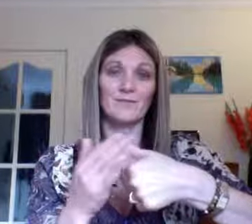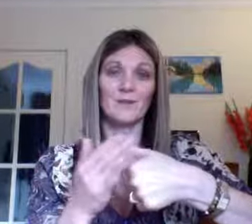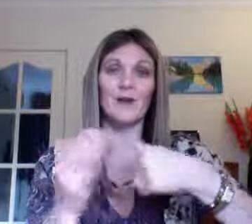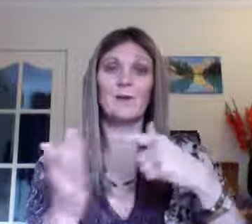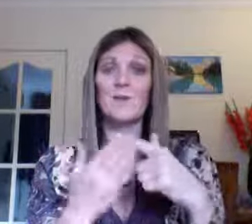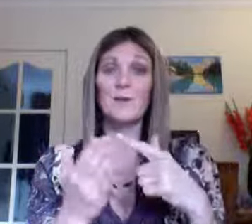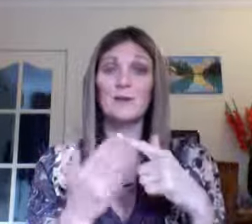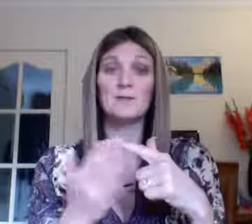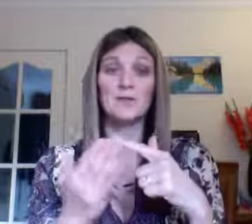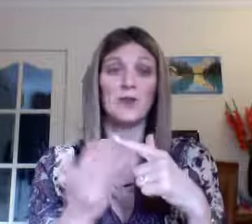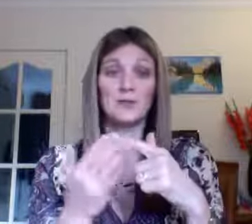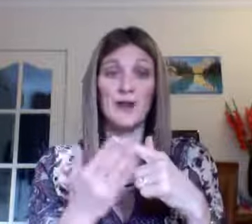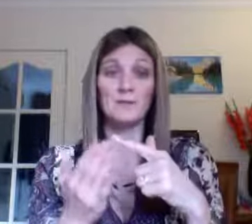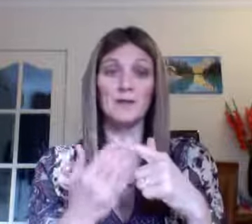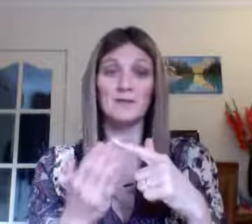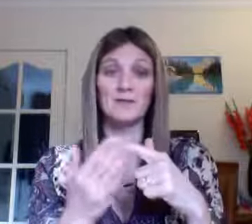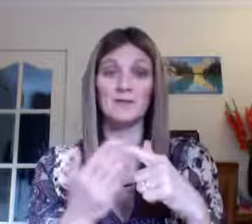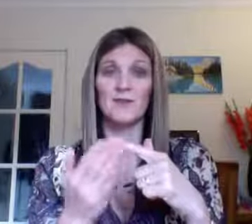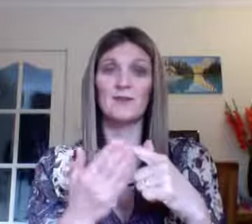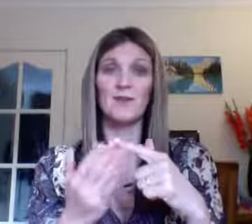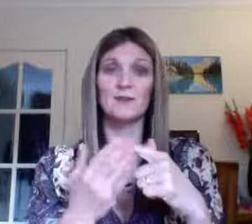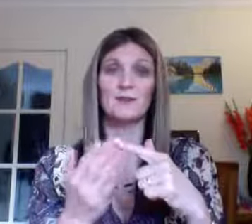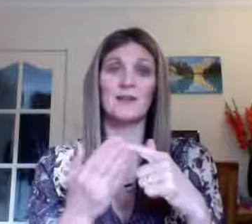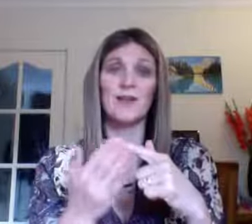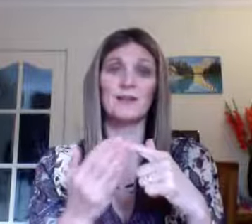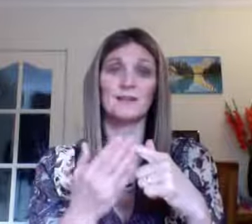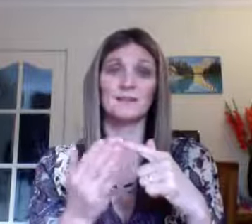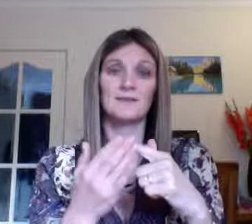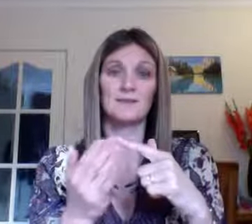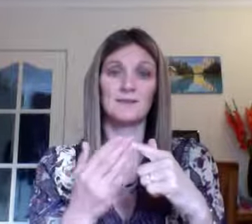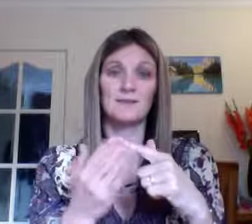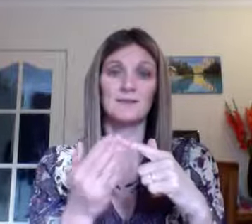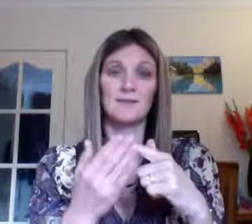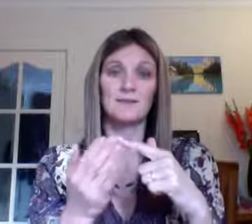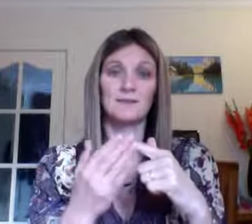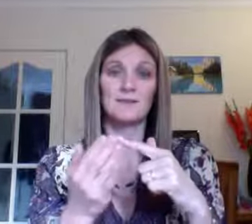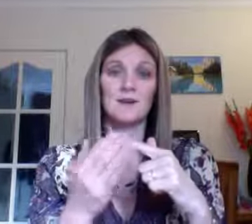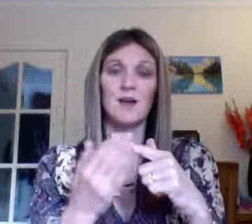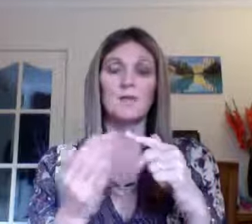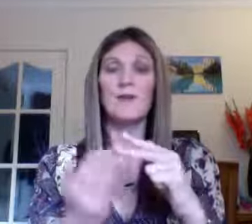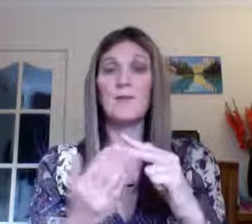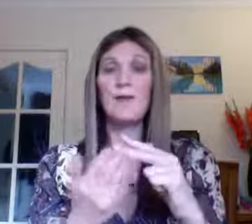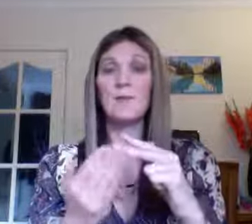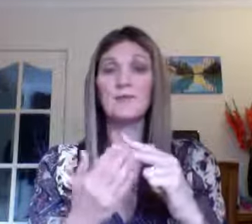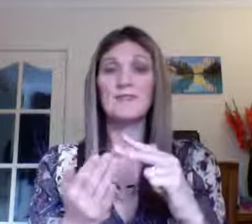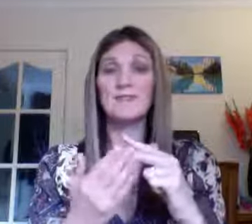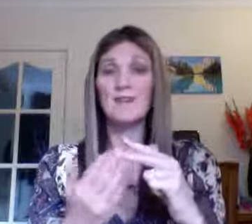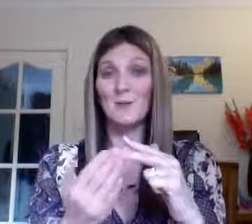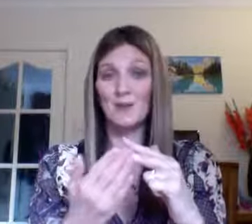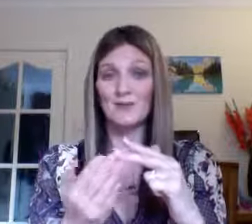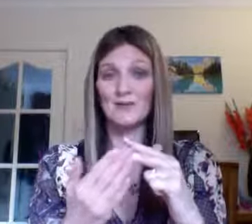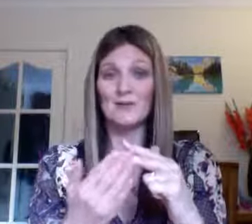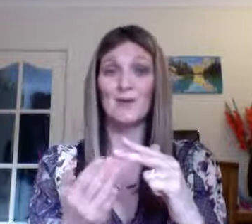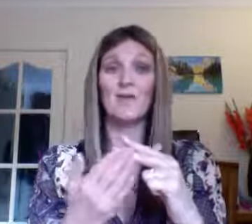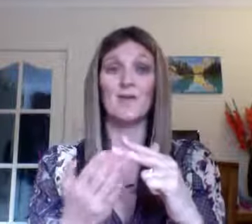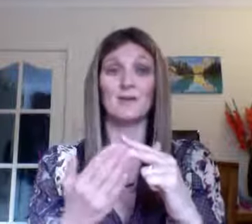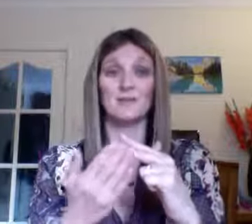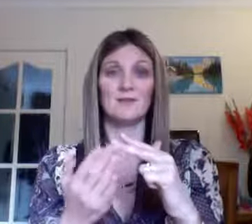I'll never be able to attract abundance if I focus on lack. I'll never be able to see abundance if I focus on